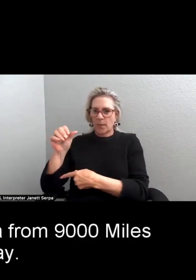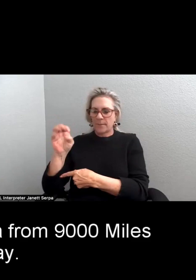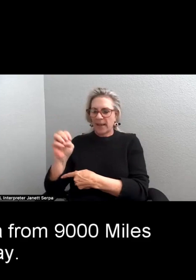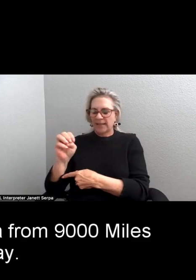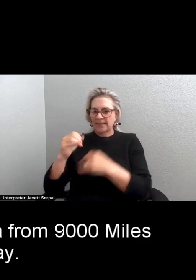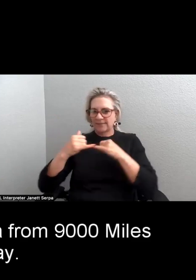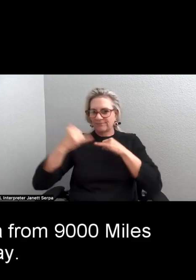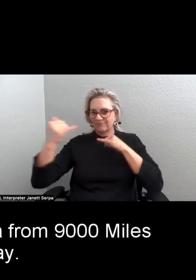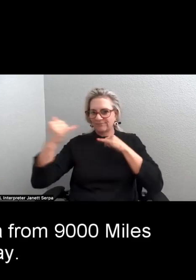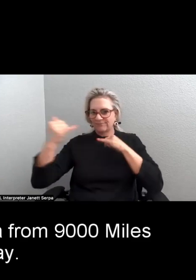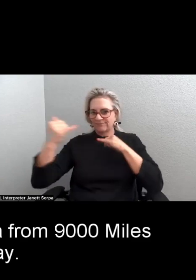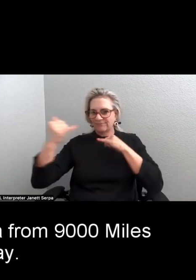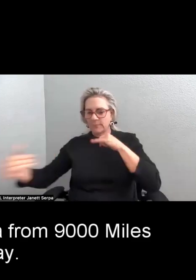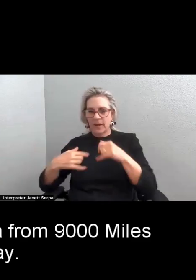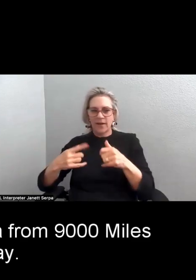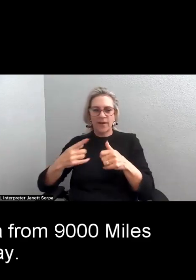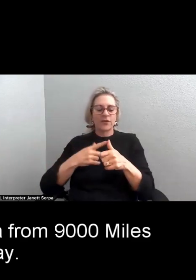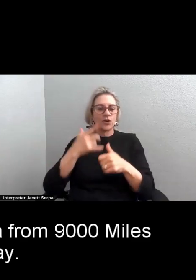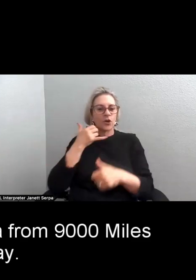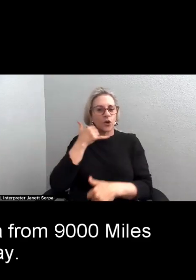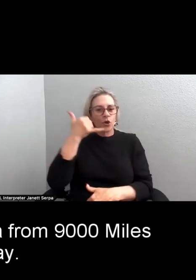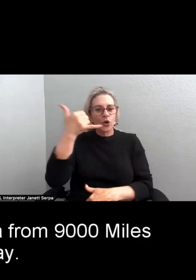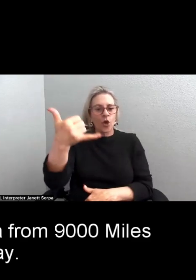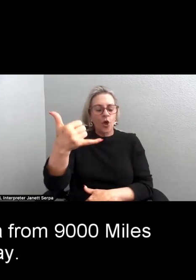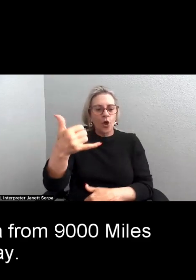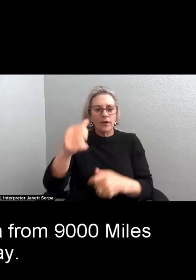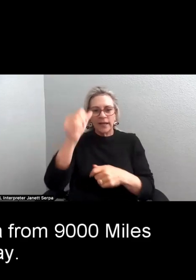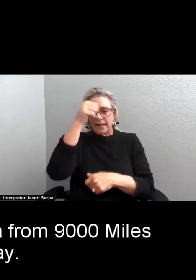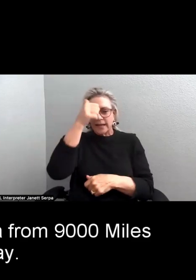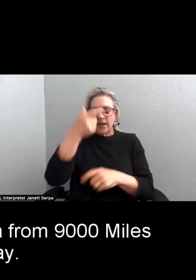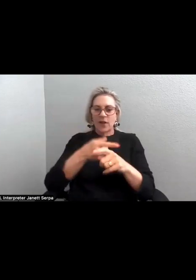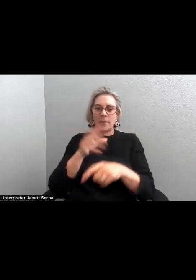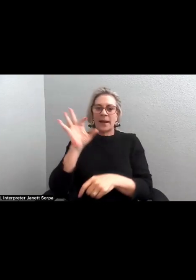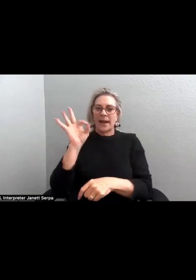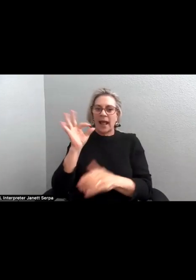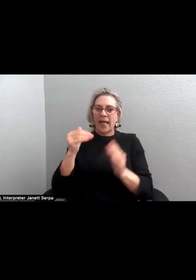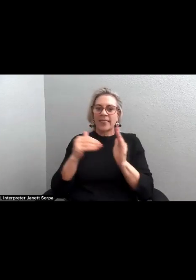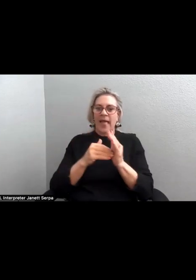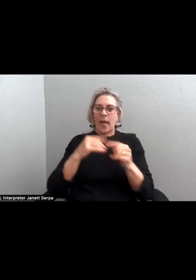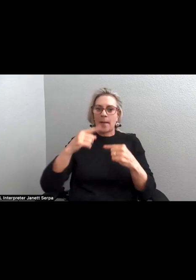My first call to India from 9,000 miles away.